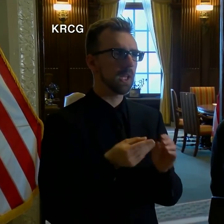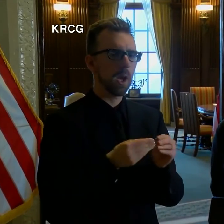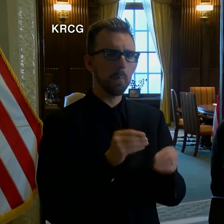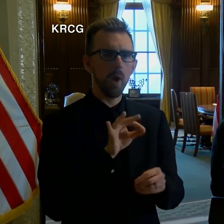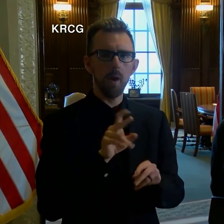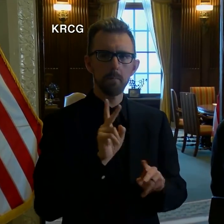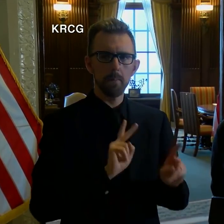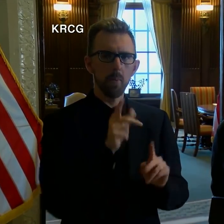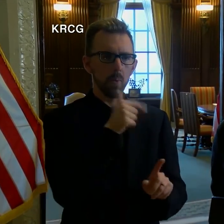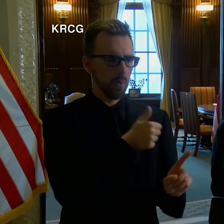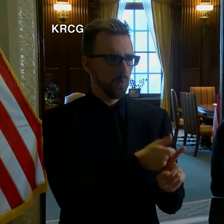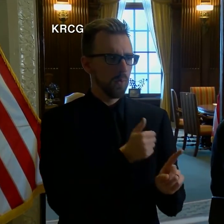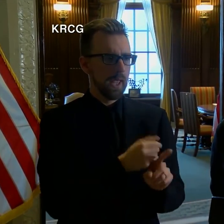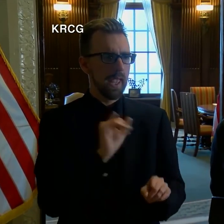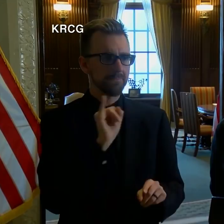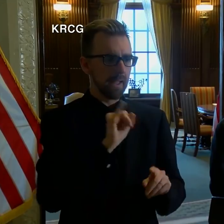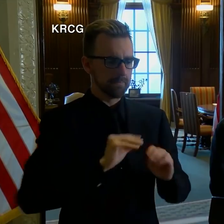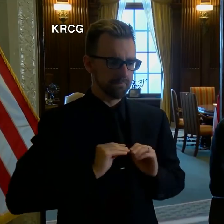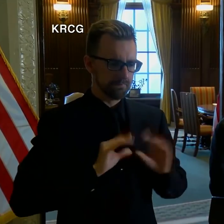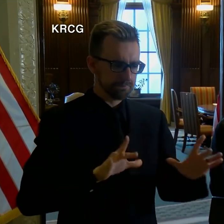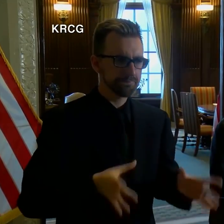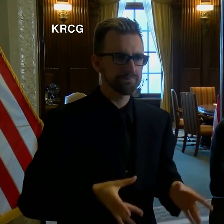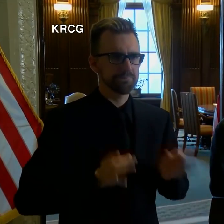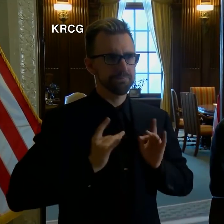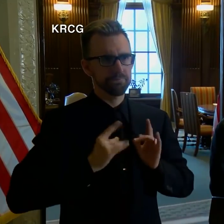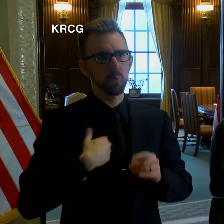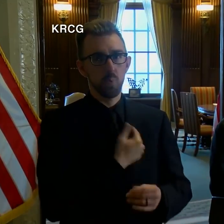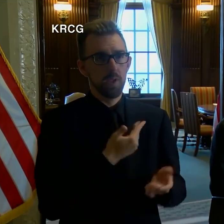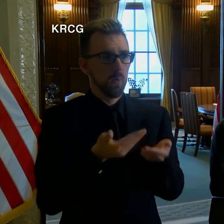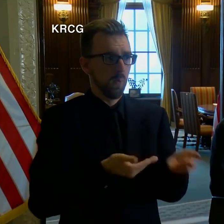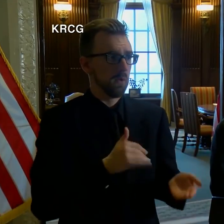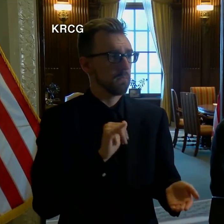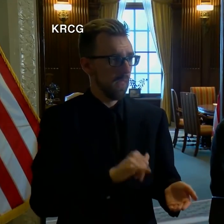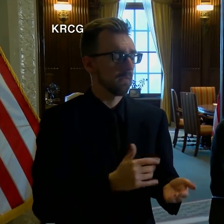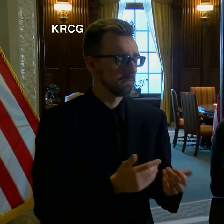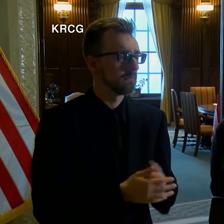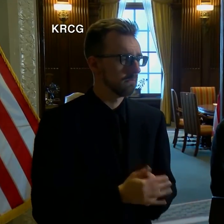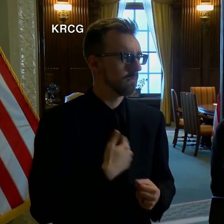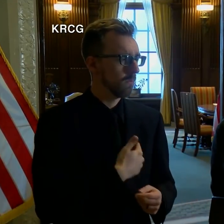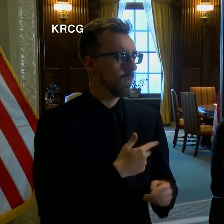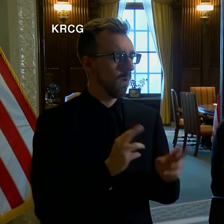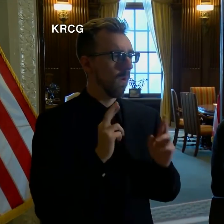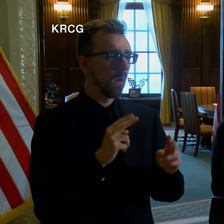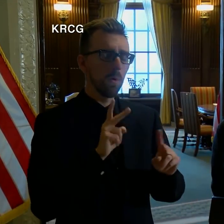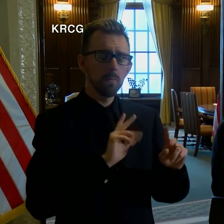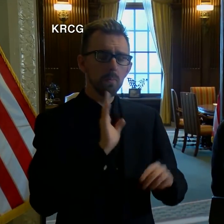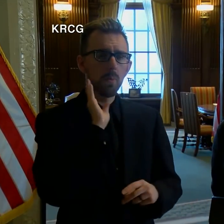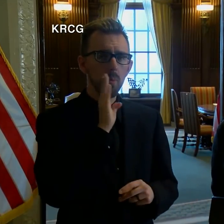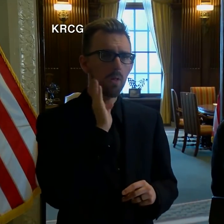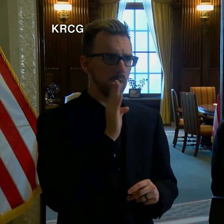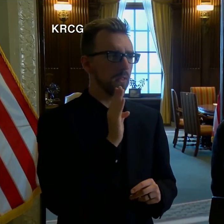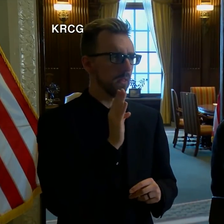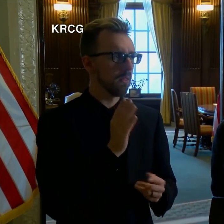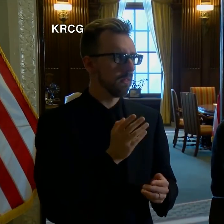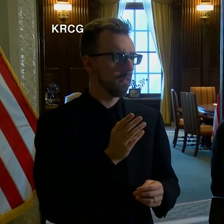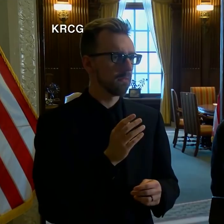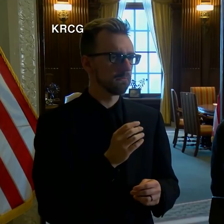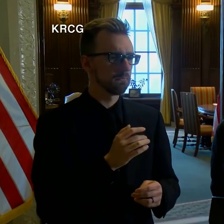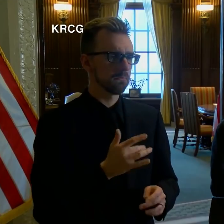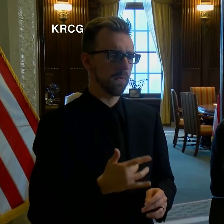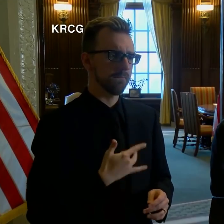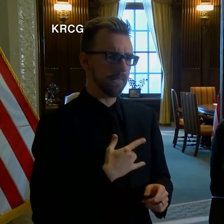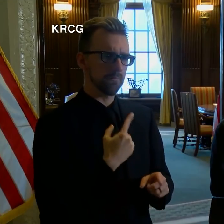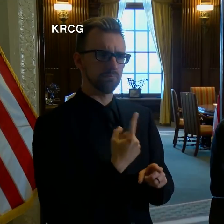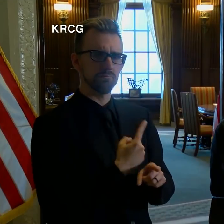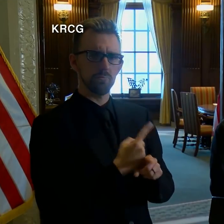number of people who are infected. So we very much welcome it and very much hope that people will very much take it in the